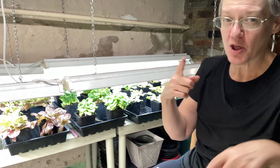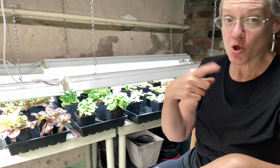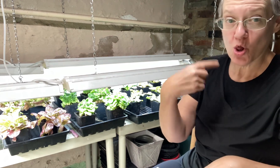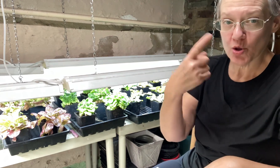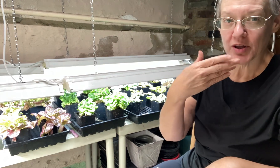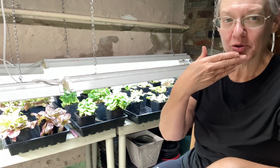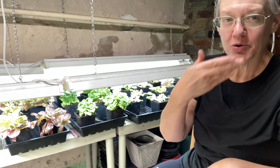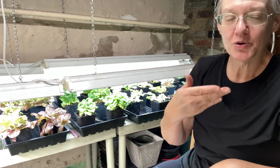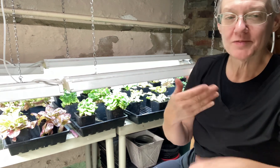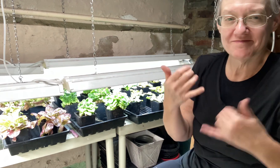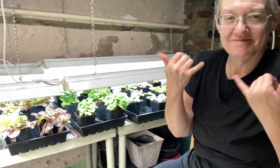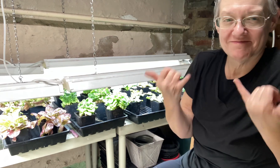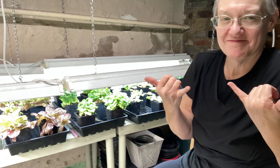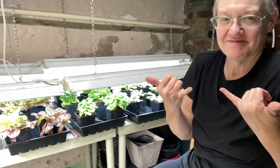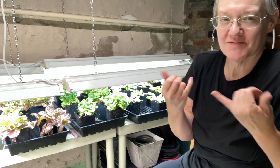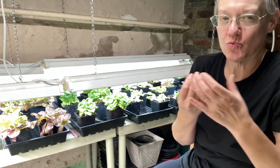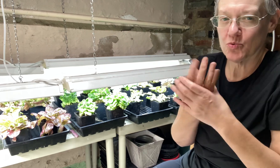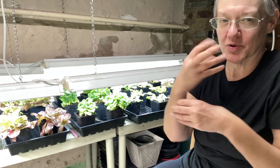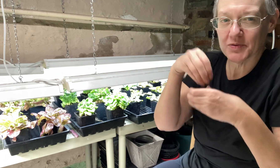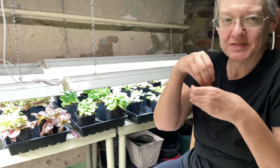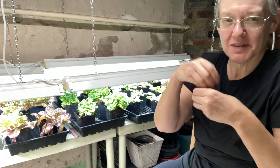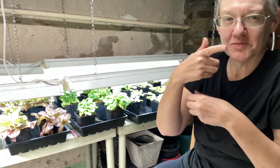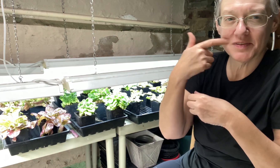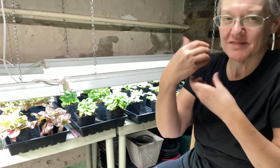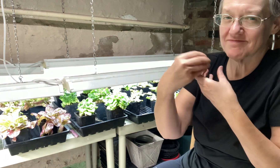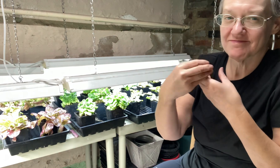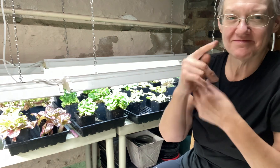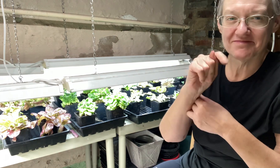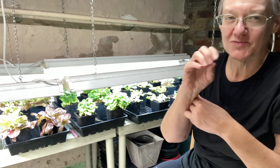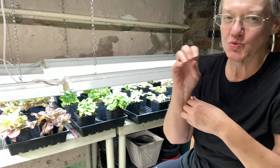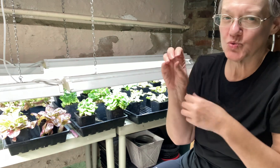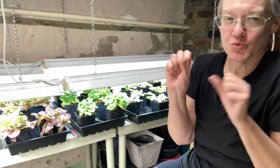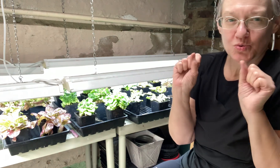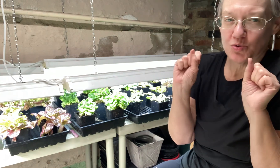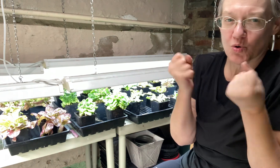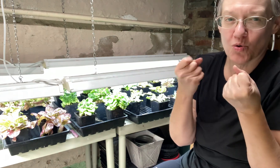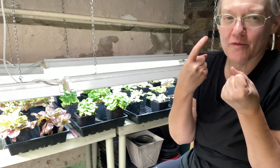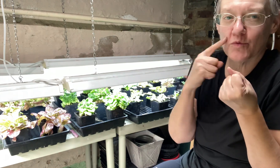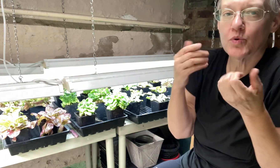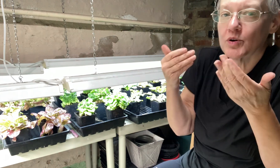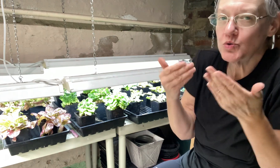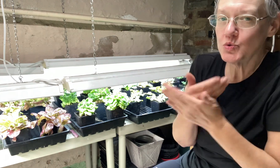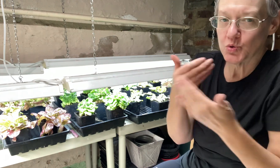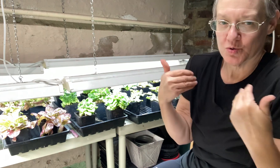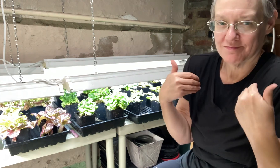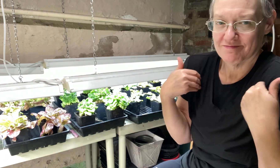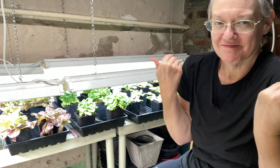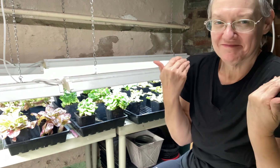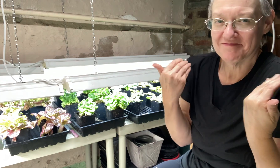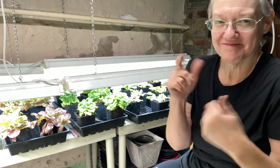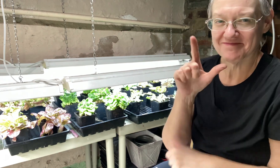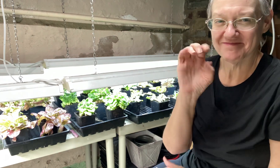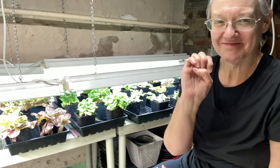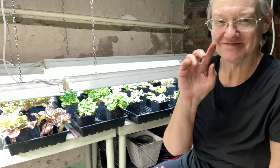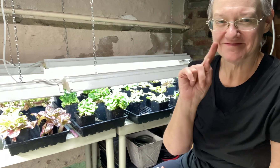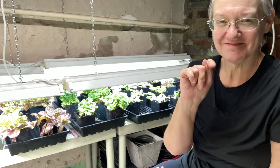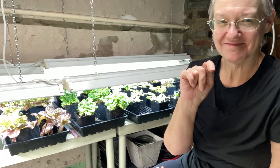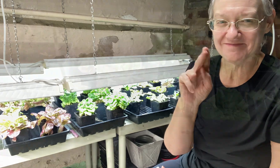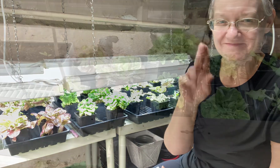own seeds we've got some other varieties too and we're growing them inside right now because it's just too cold outside for young